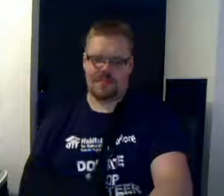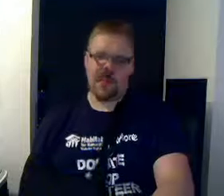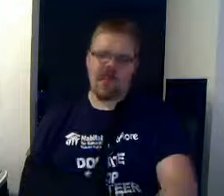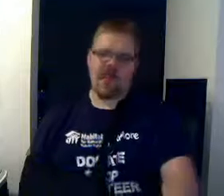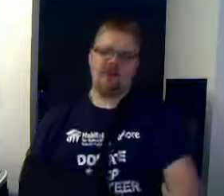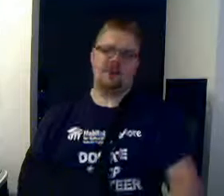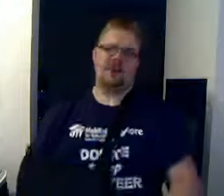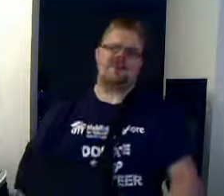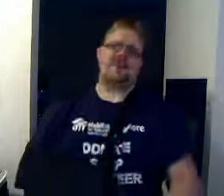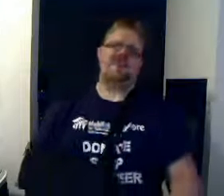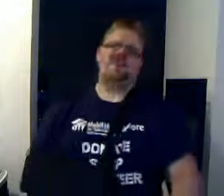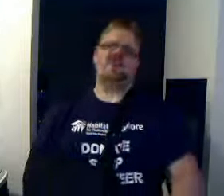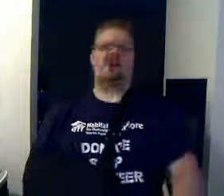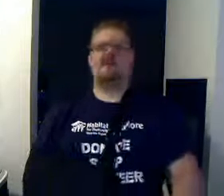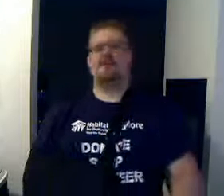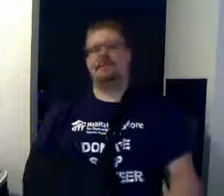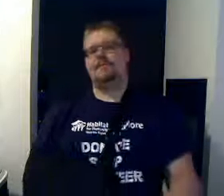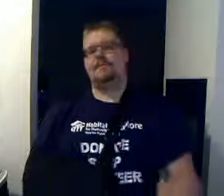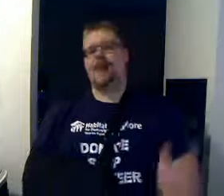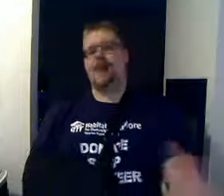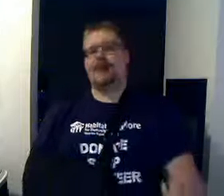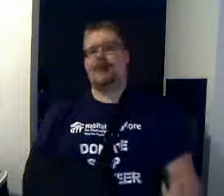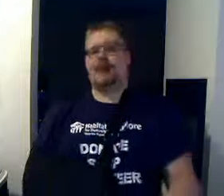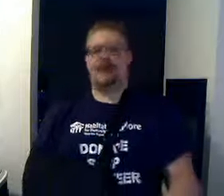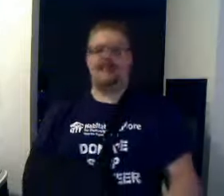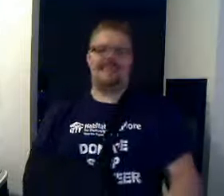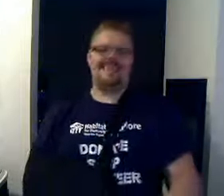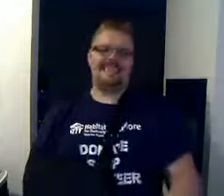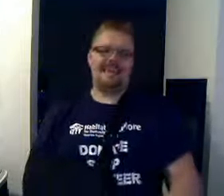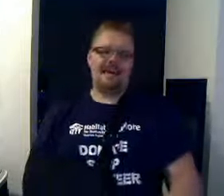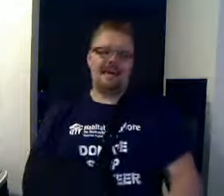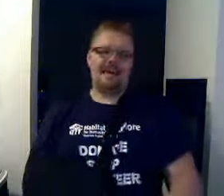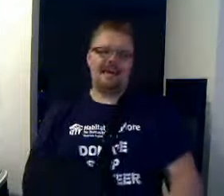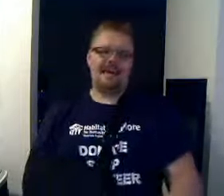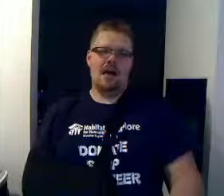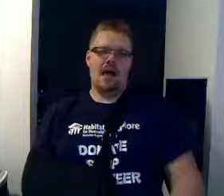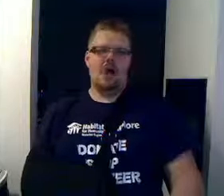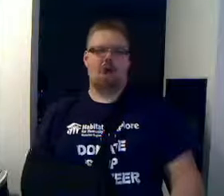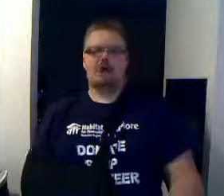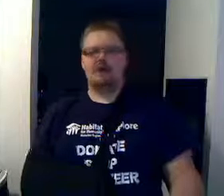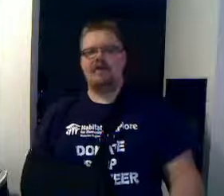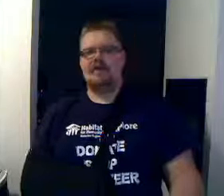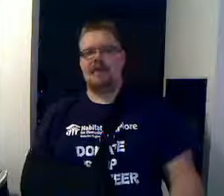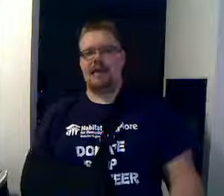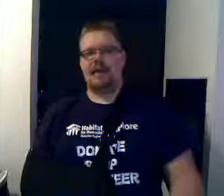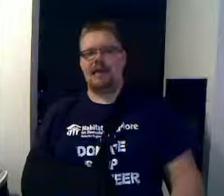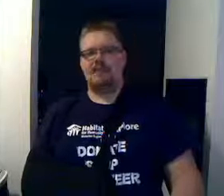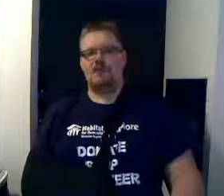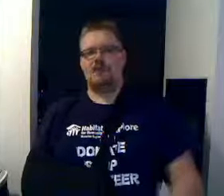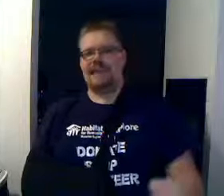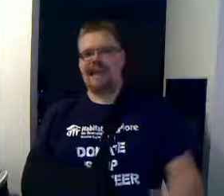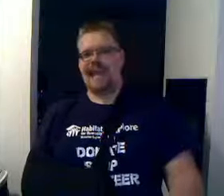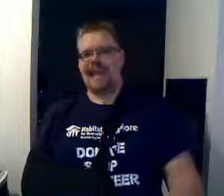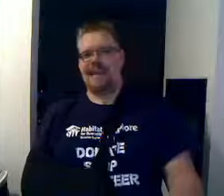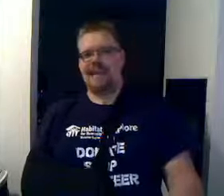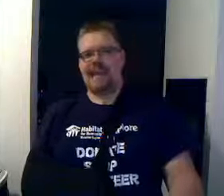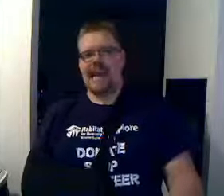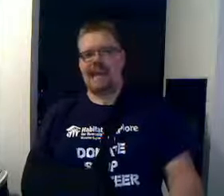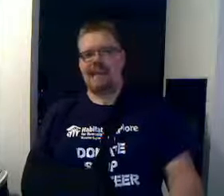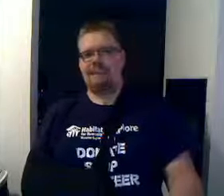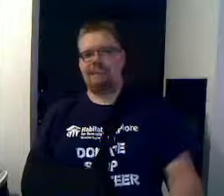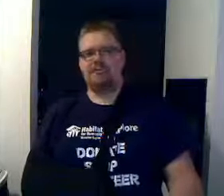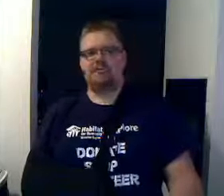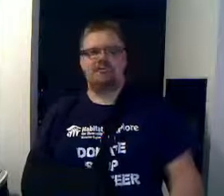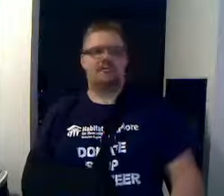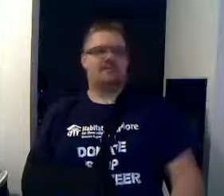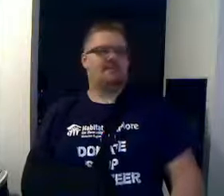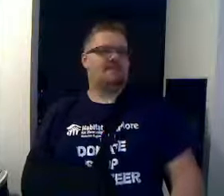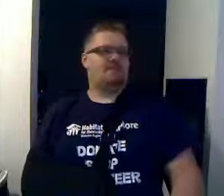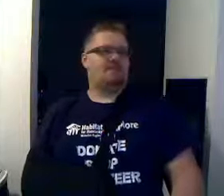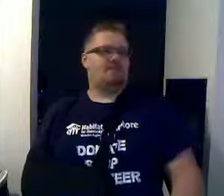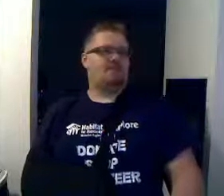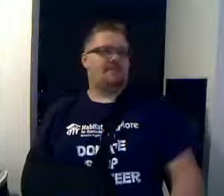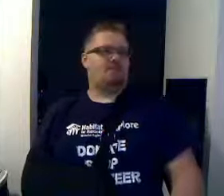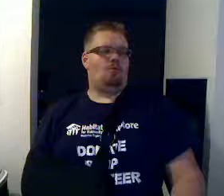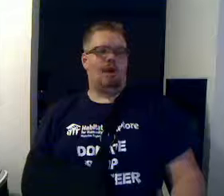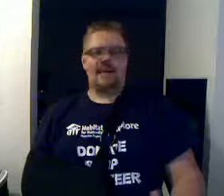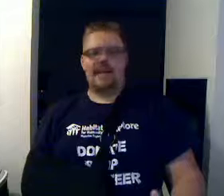Hey y'all, it's David Ducker coming back at you, and today we're going to be talking about Gade and Games. What